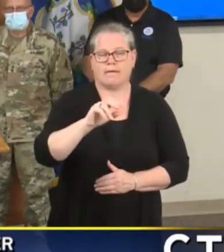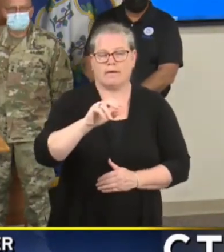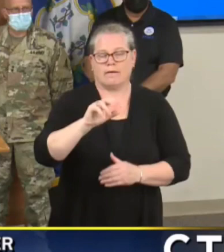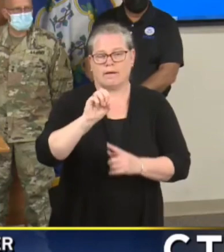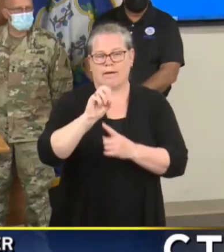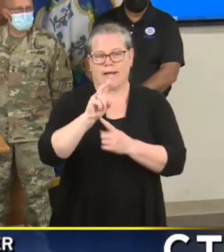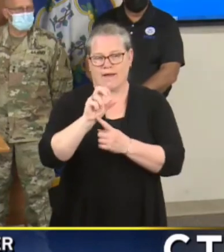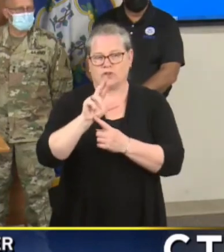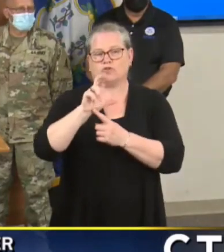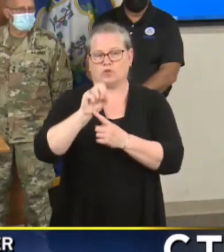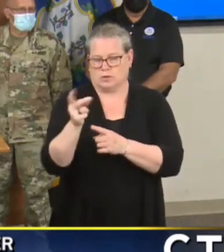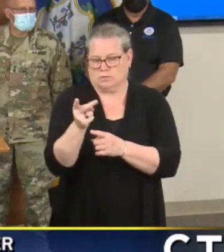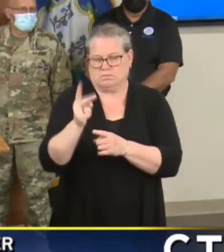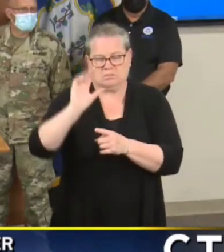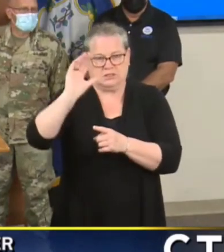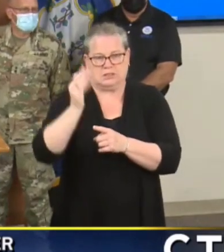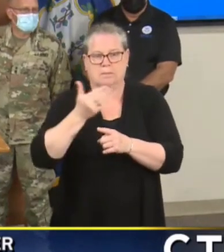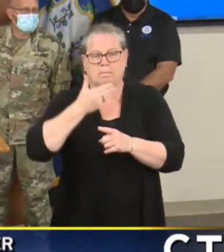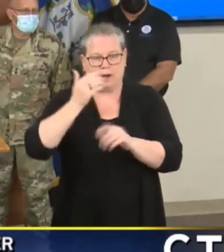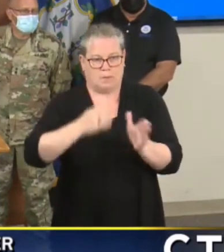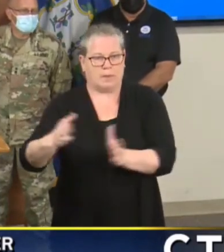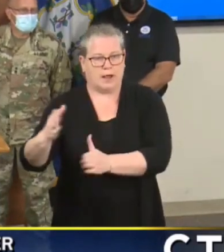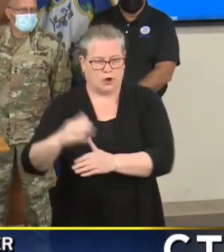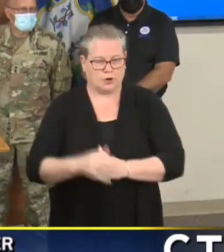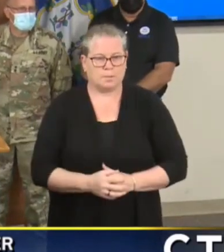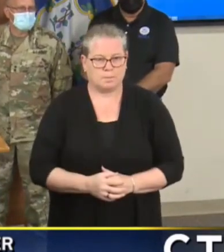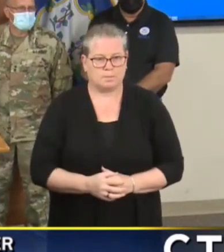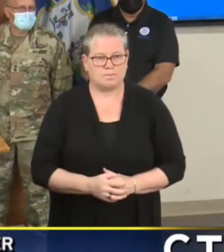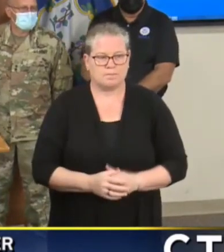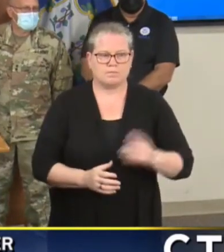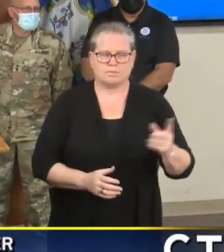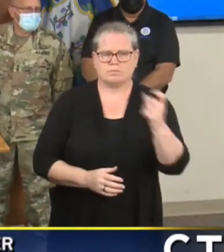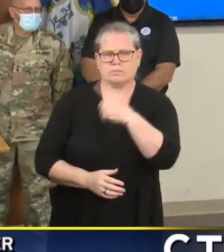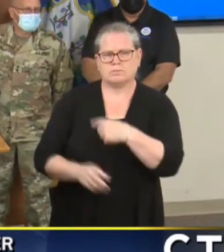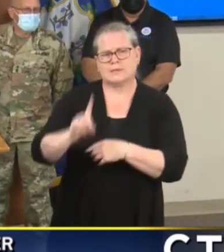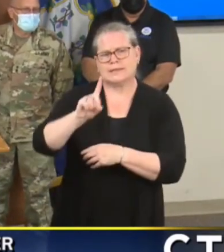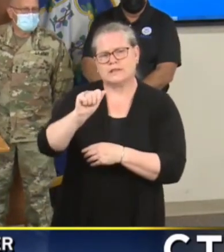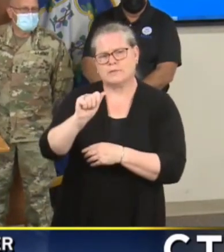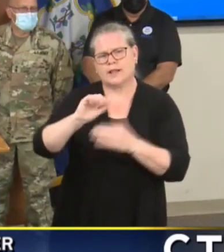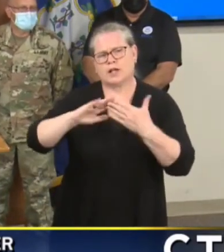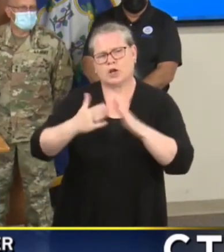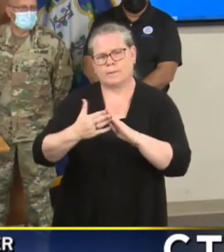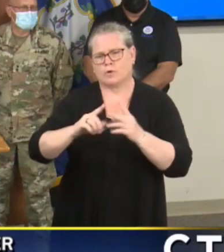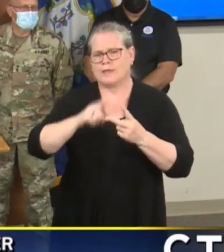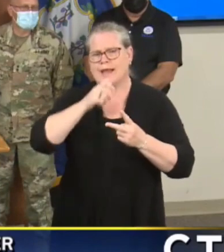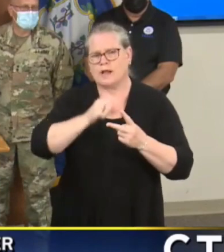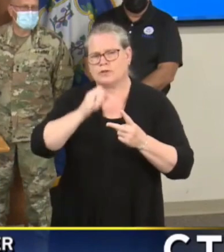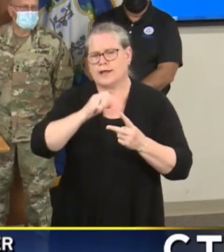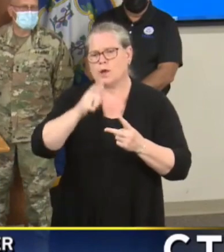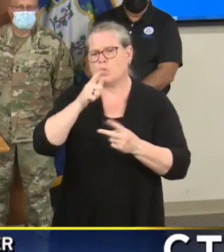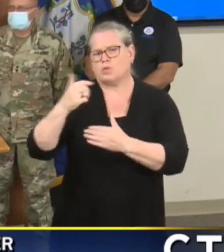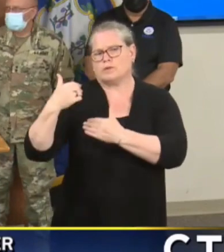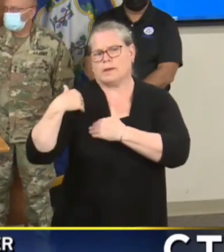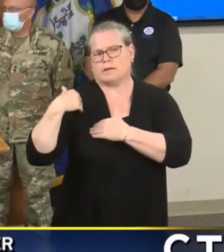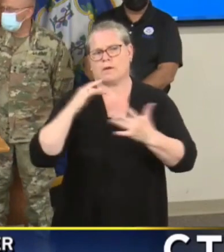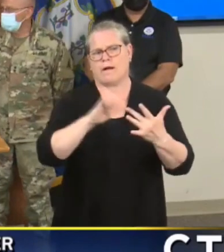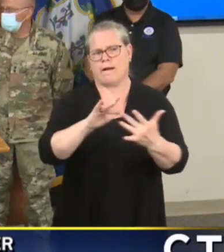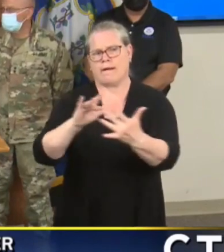Who's responsible for, you know, connecting with the disability community or the elderly? Is that, is that handled at the local level?